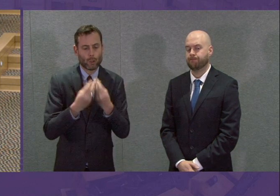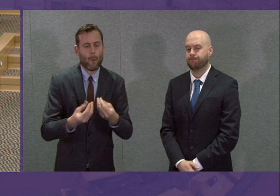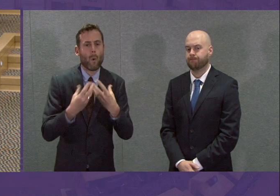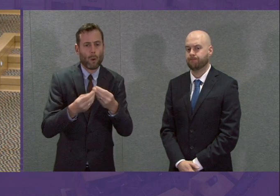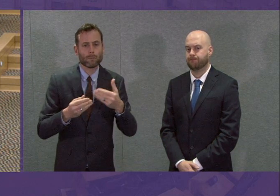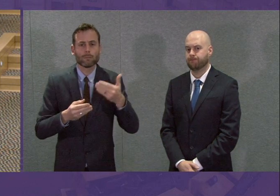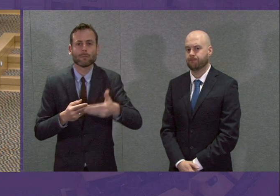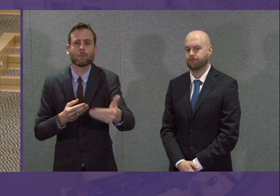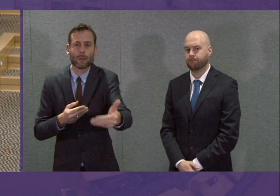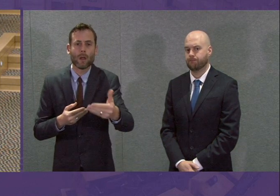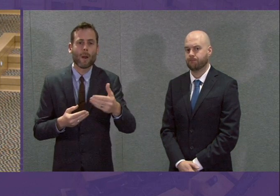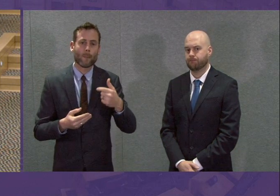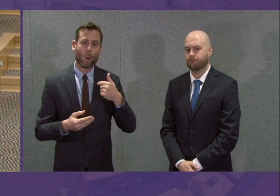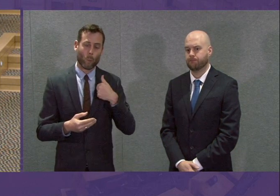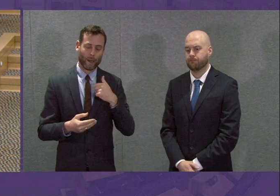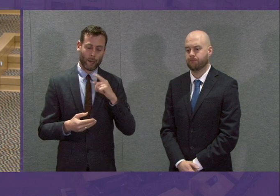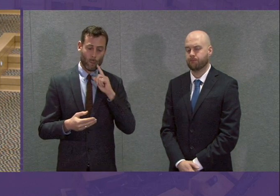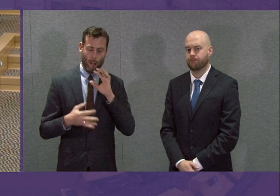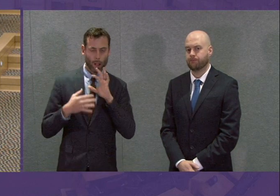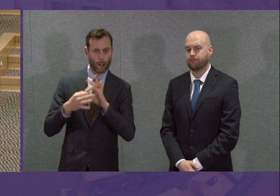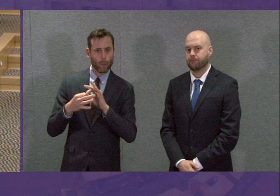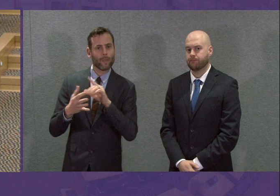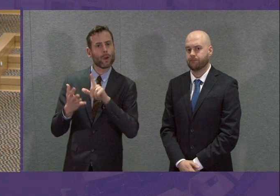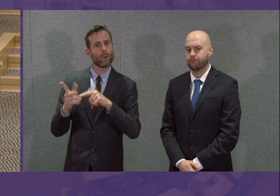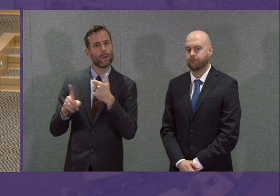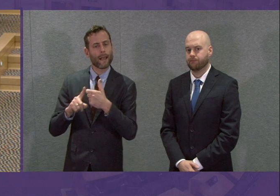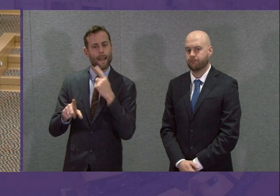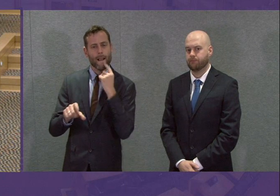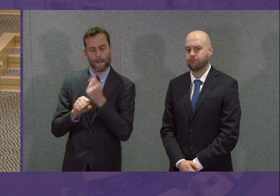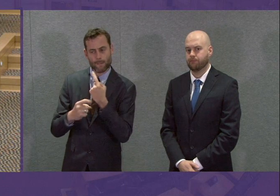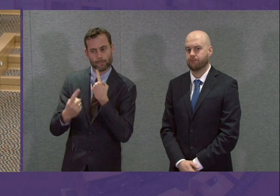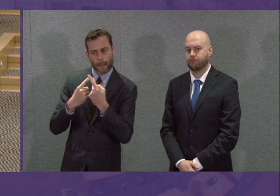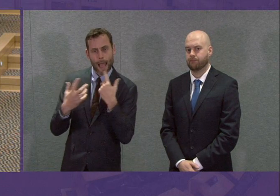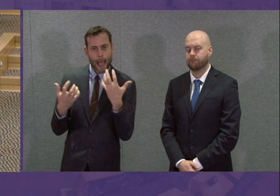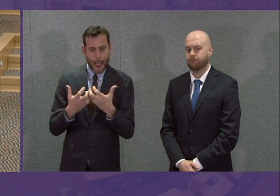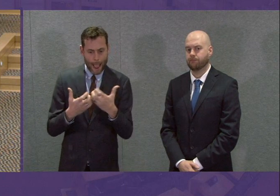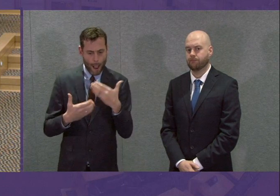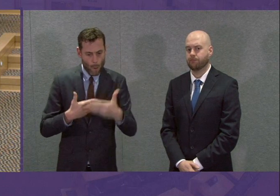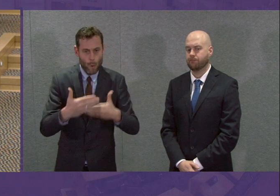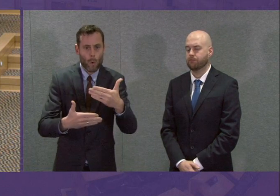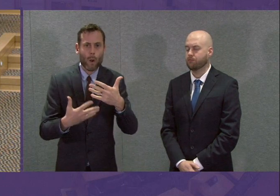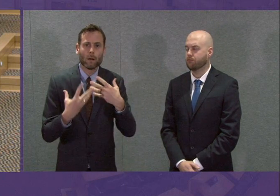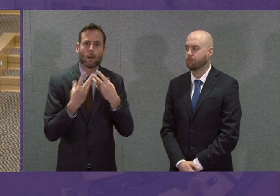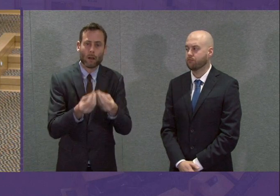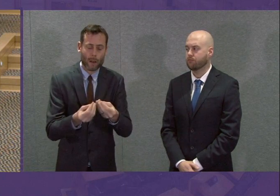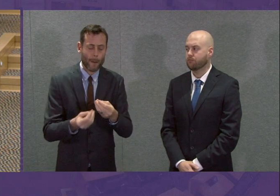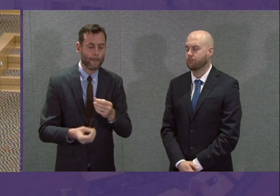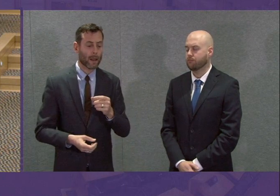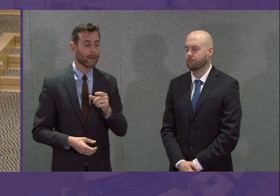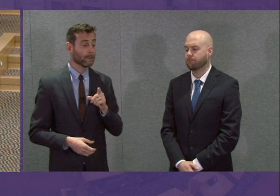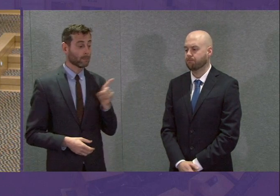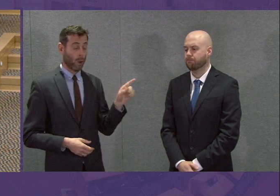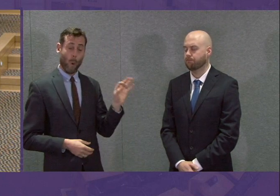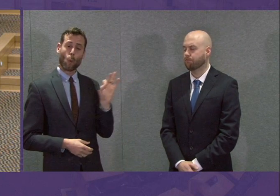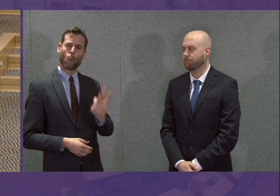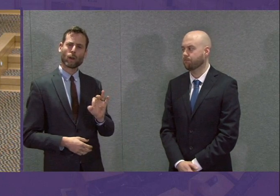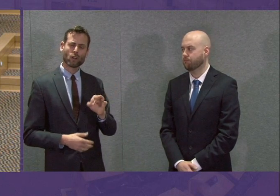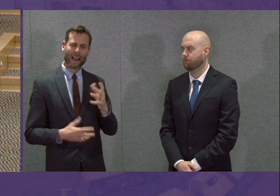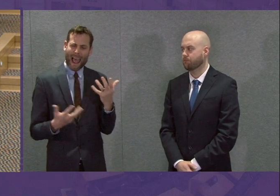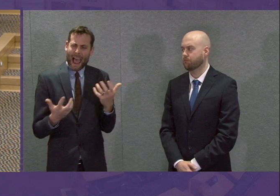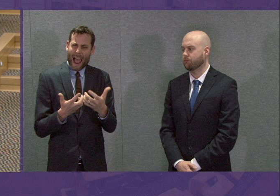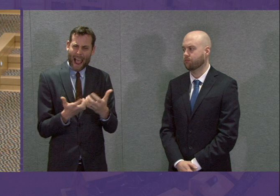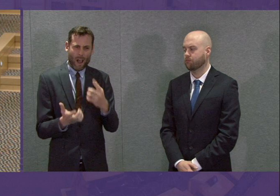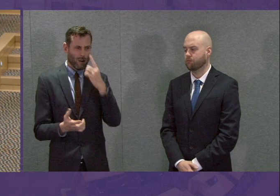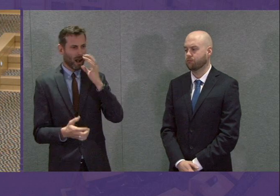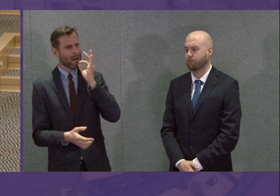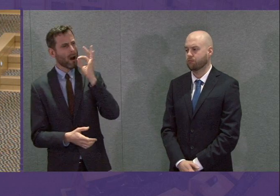constructively with the UK Government. As briefly as I can, Presiding Officer, on the point about how businesses access this support, which is very important, we